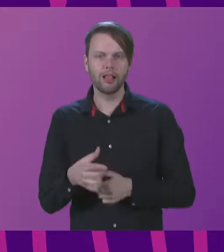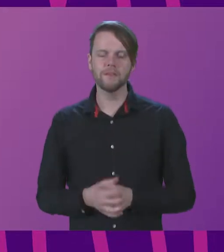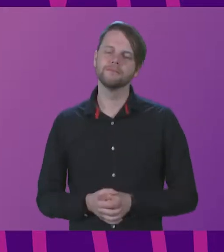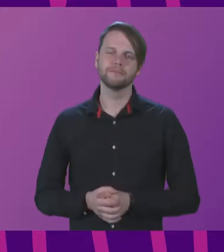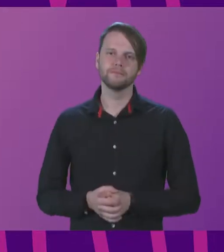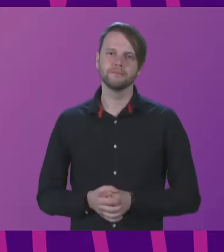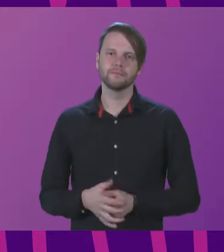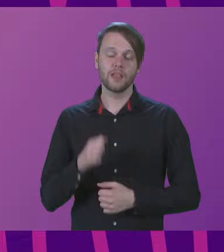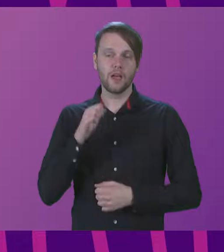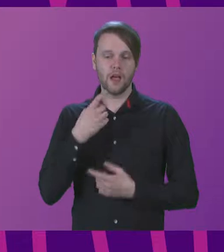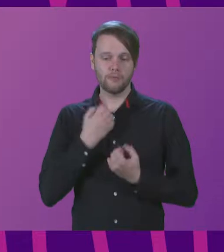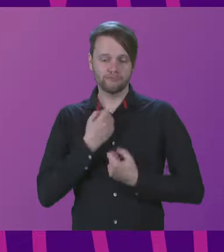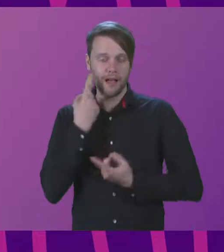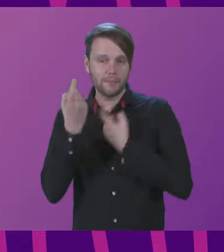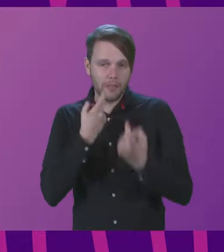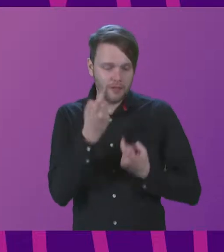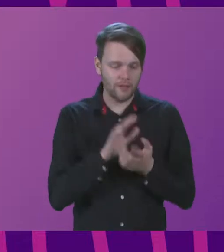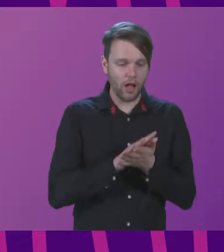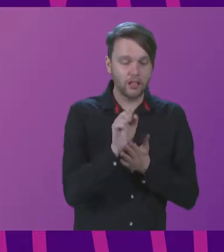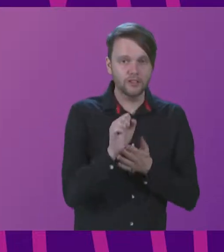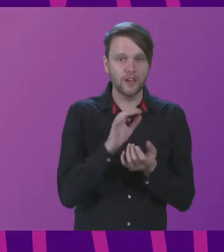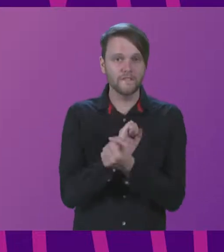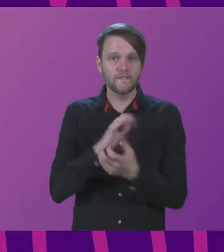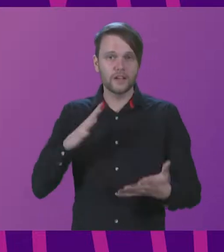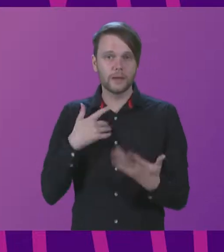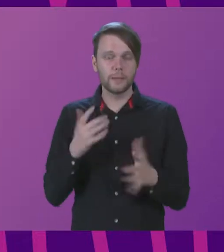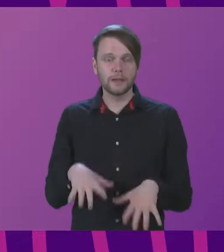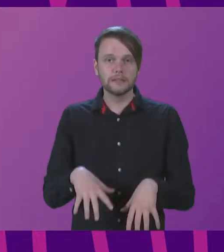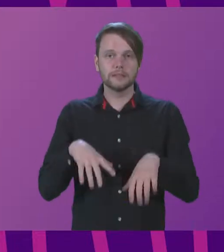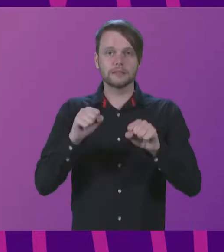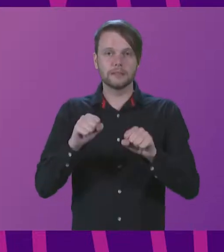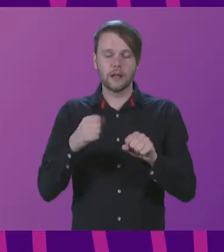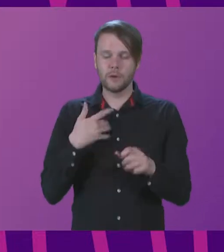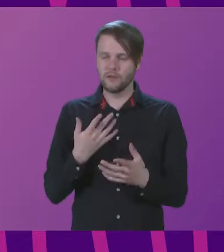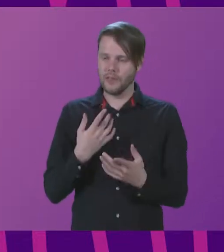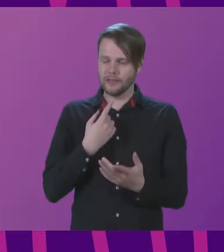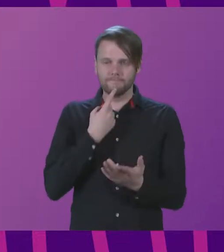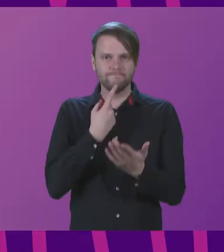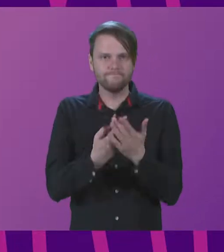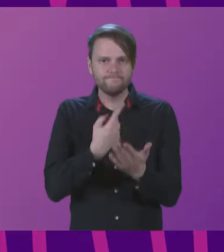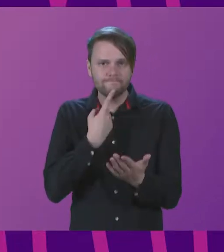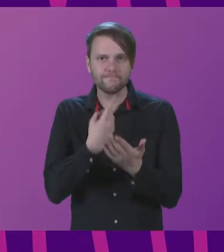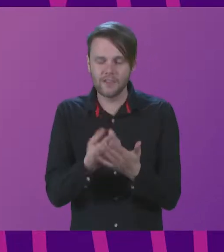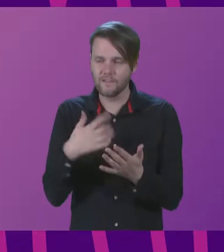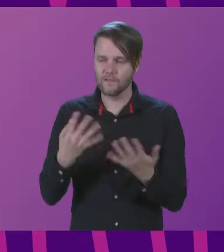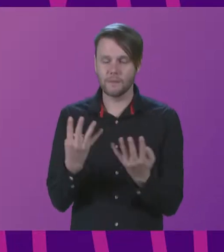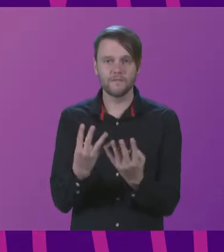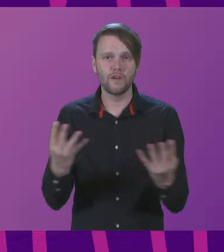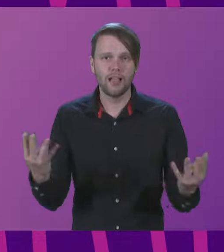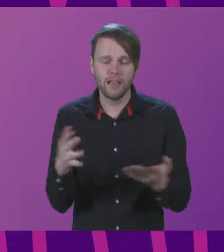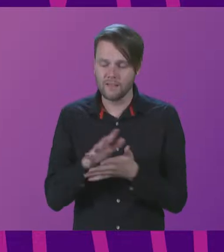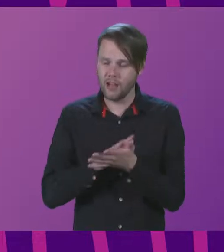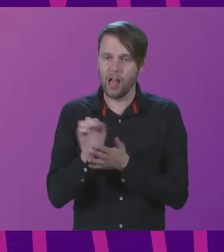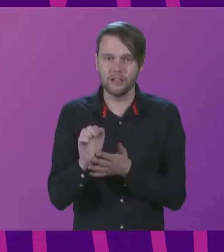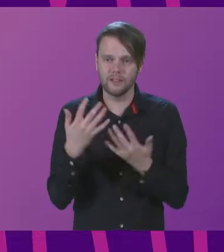Our exploration of culture and freedom began with searing eyewitness testimony from the front lines of a culture